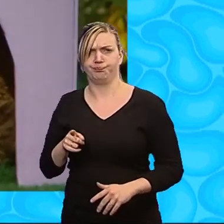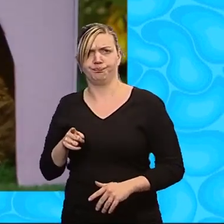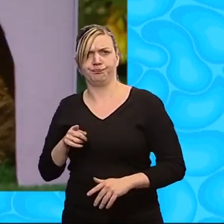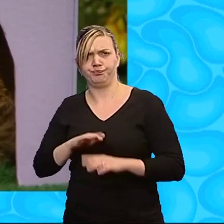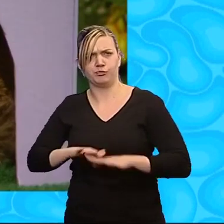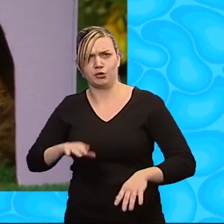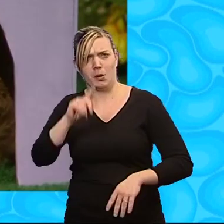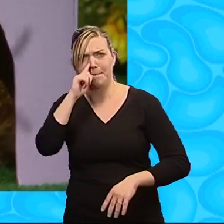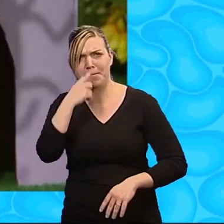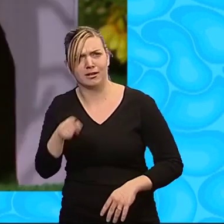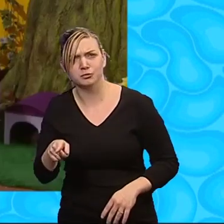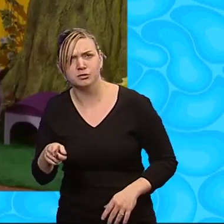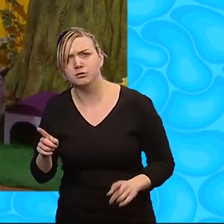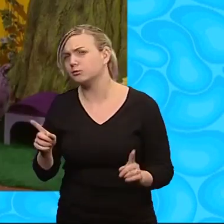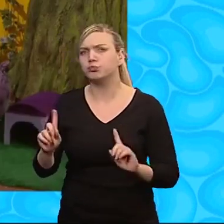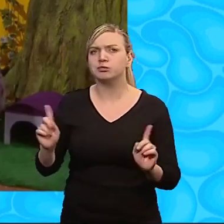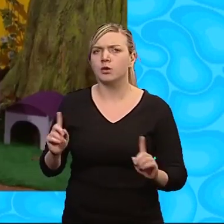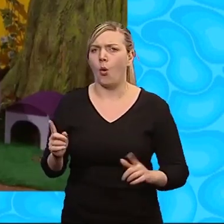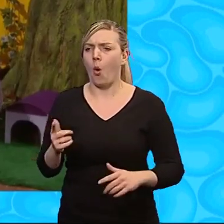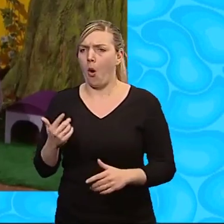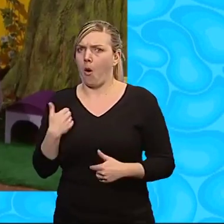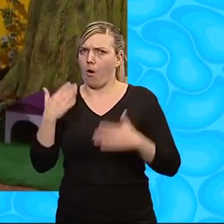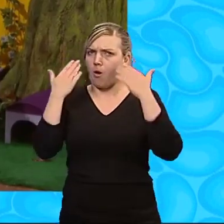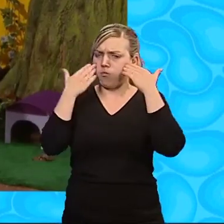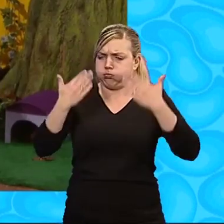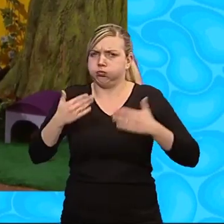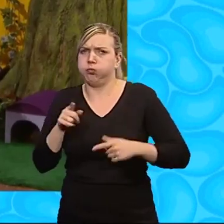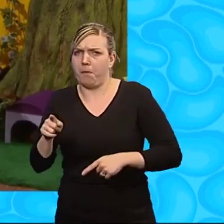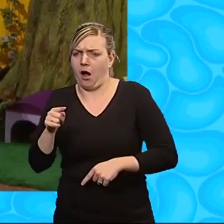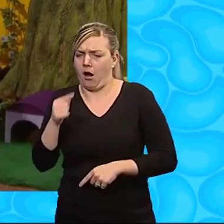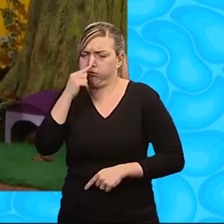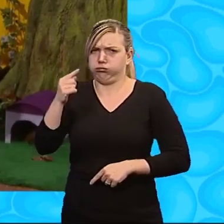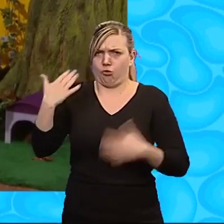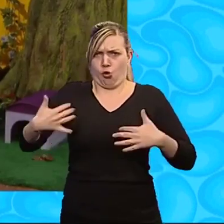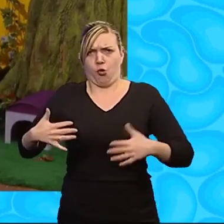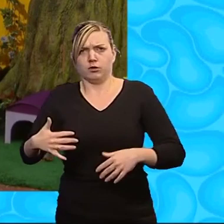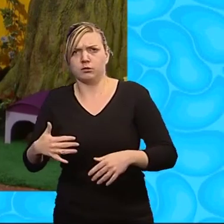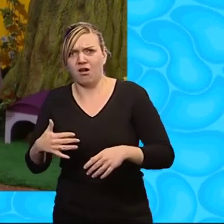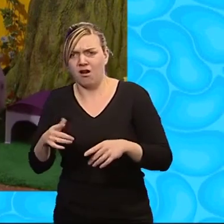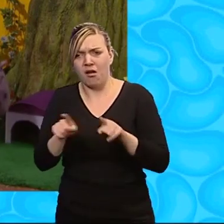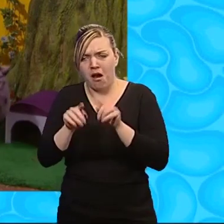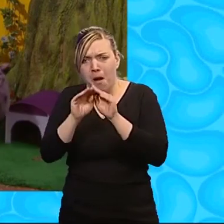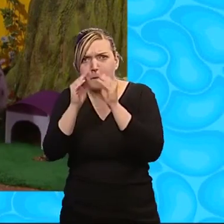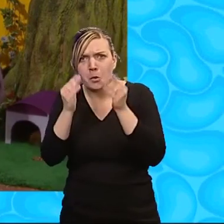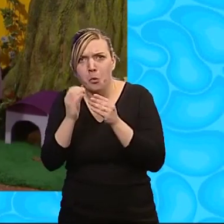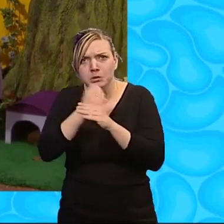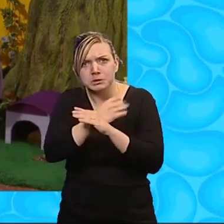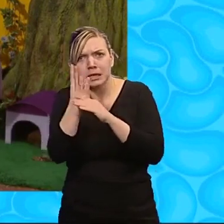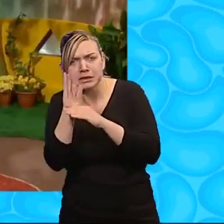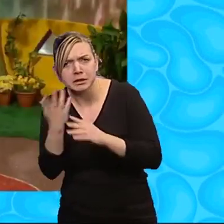That's not a mouse. What is it? I don't know. It pricks me, though. Oh, it's like a spiky ball.